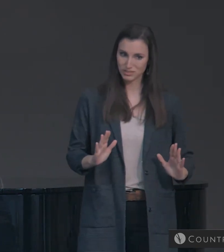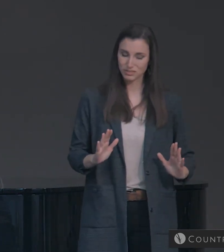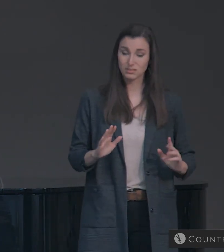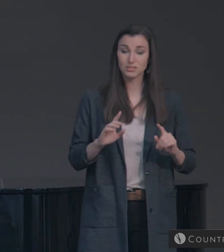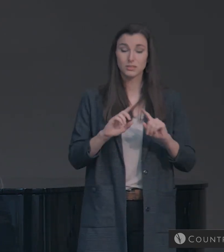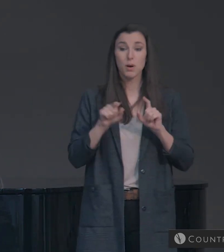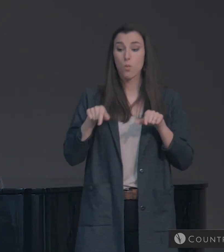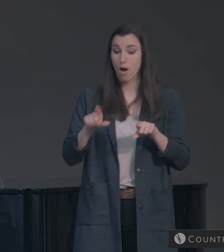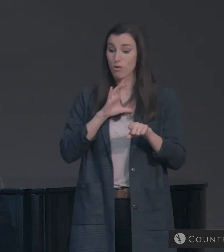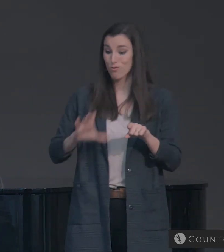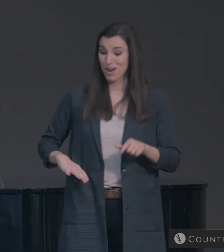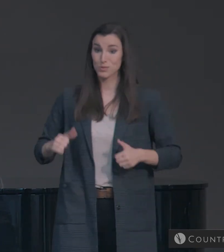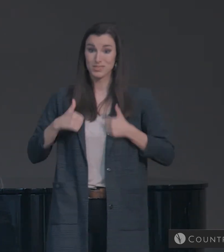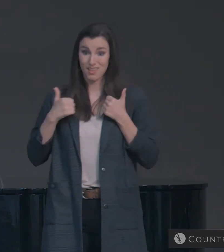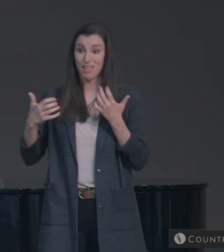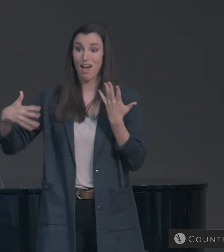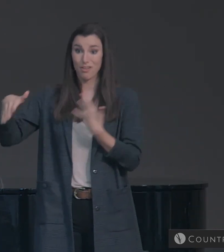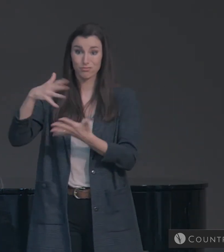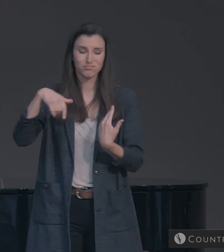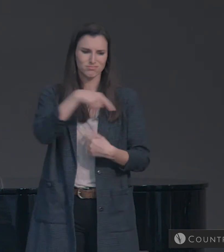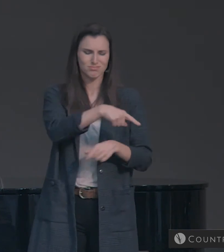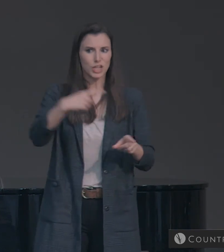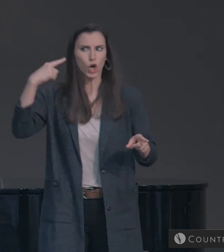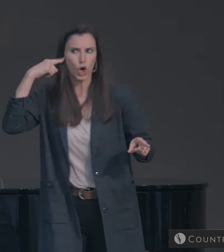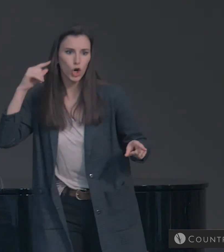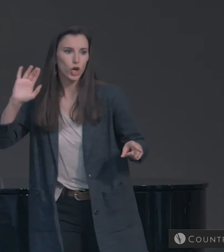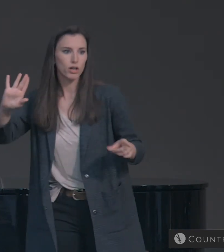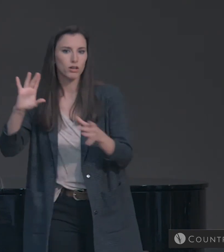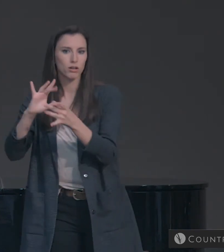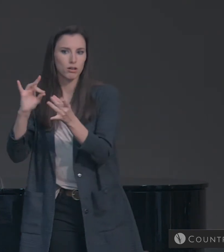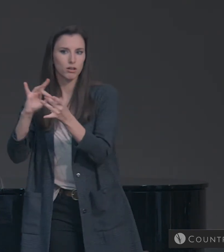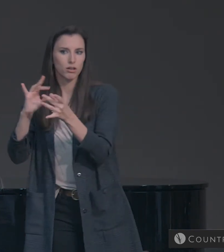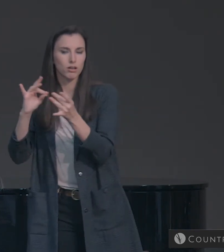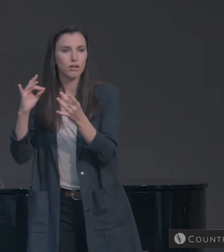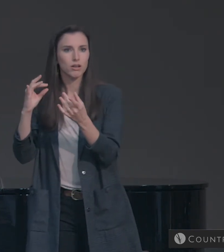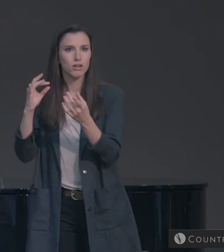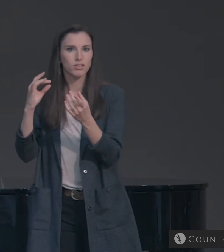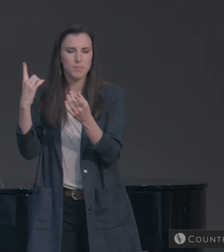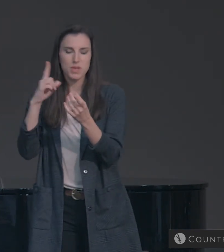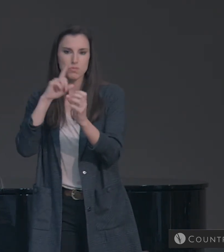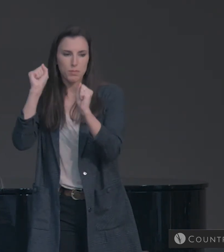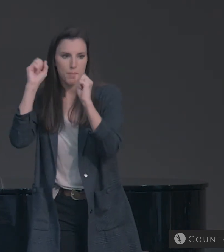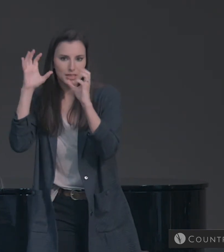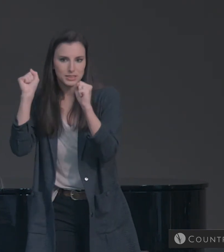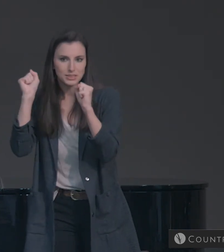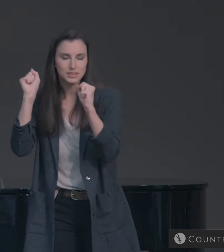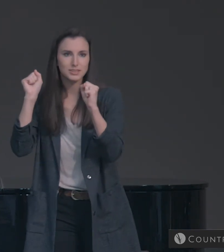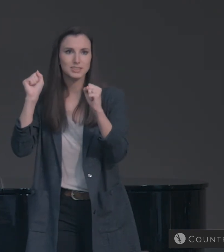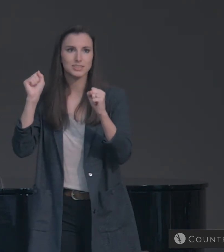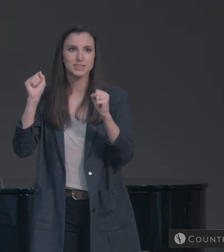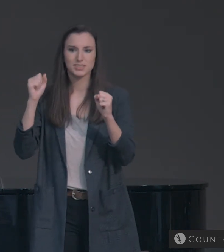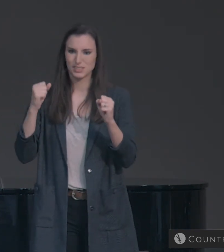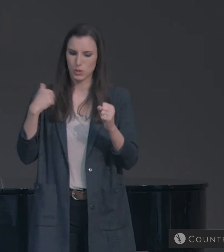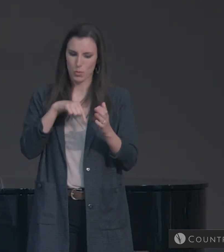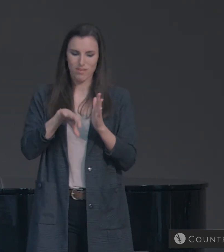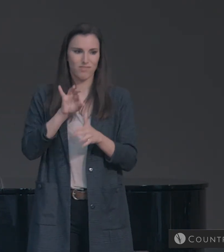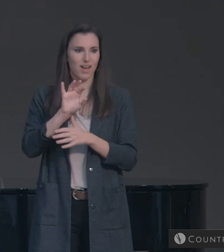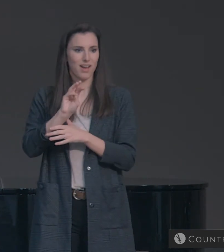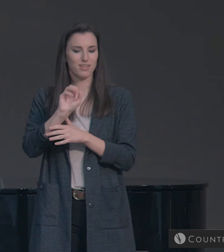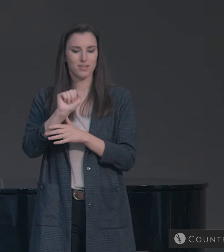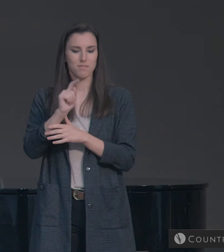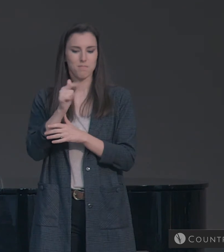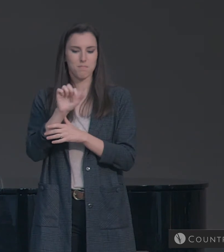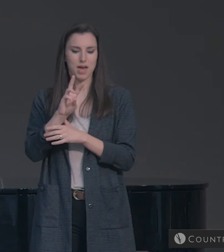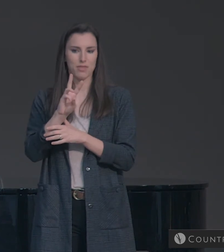earth, Peter heard Jesus say something incredible. We find it in Matthew 24.